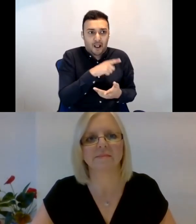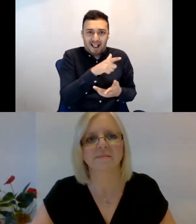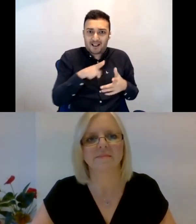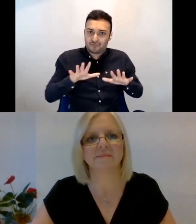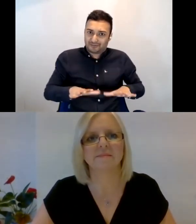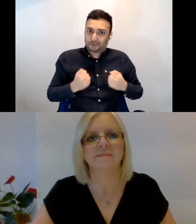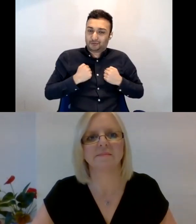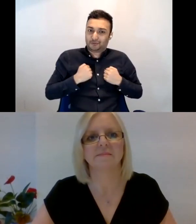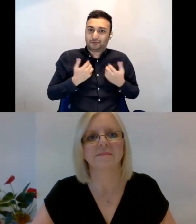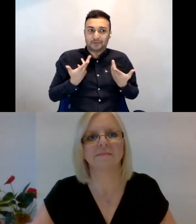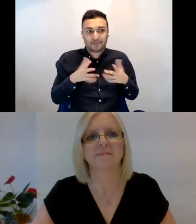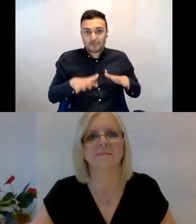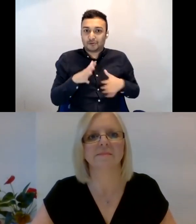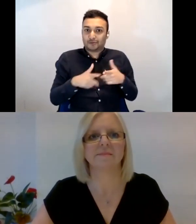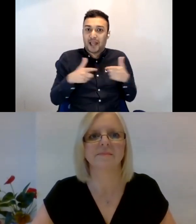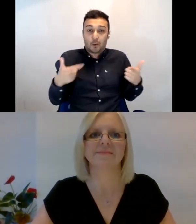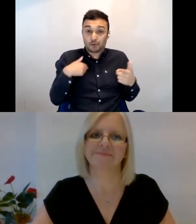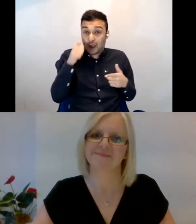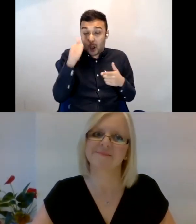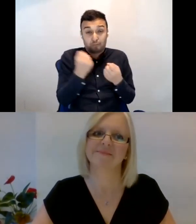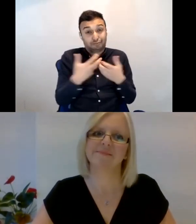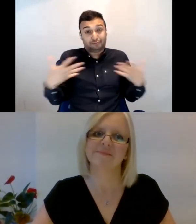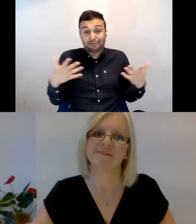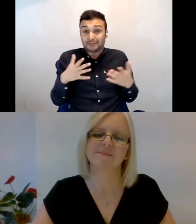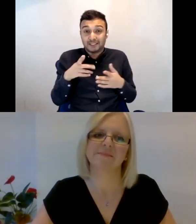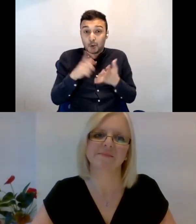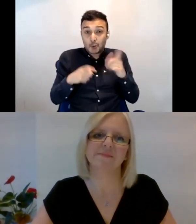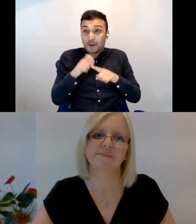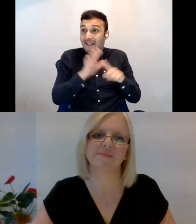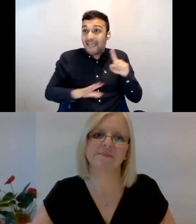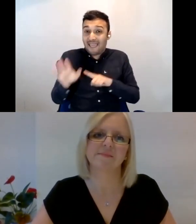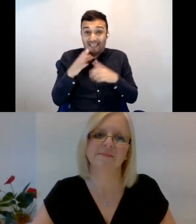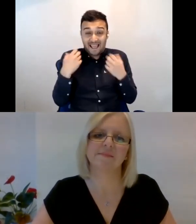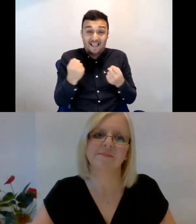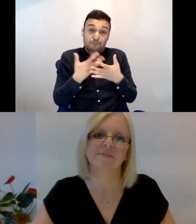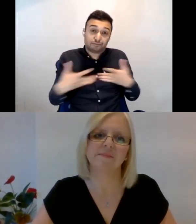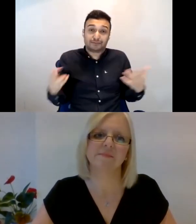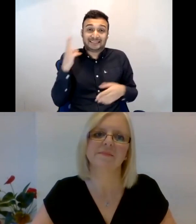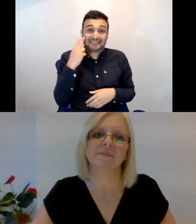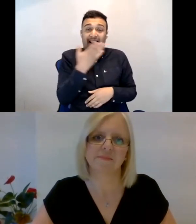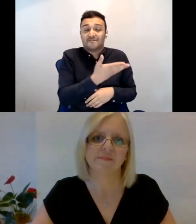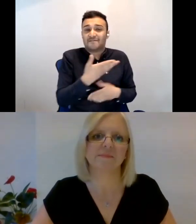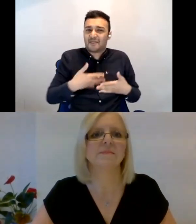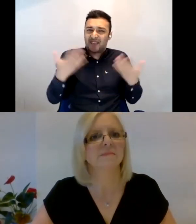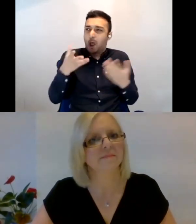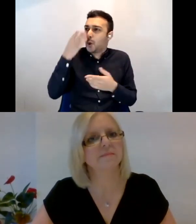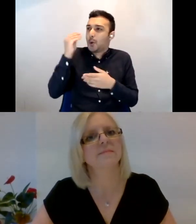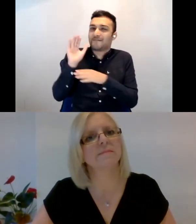language. I know there's so many people in the UK, um, who are deaf. And so that to me is more important than learning a different language.